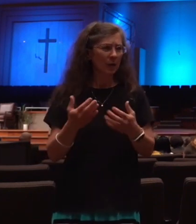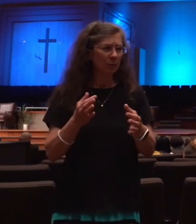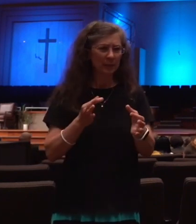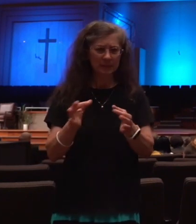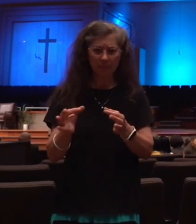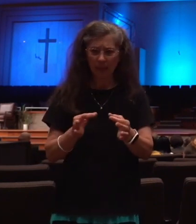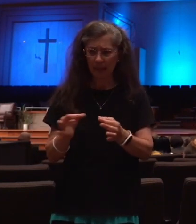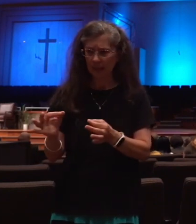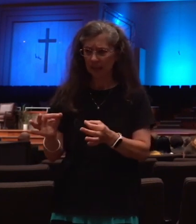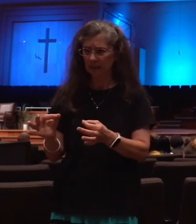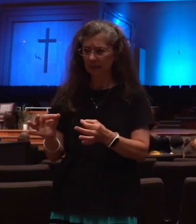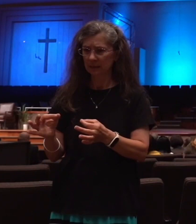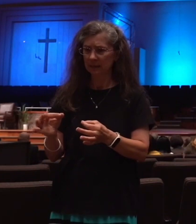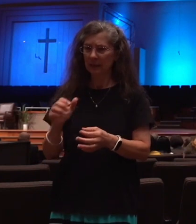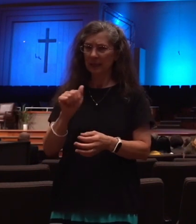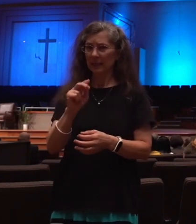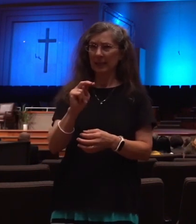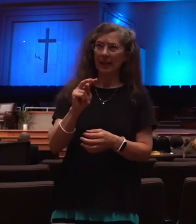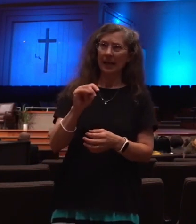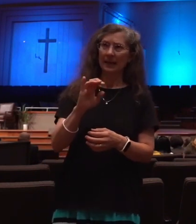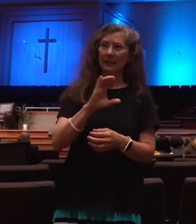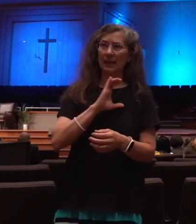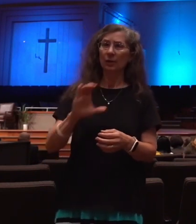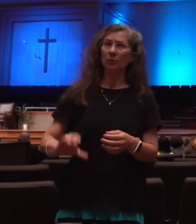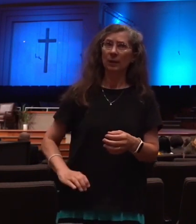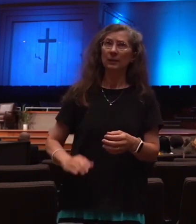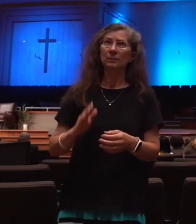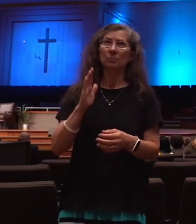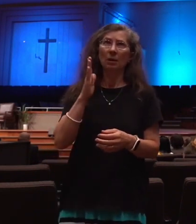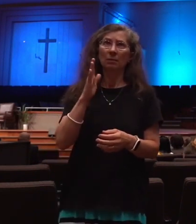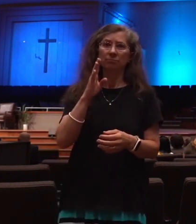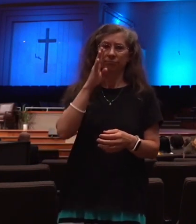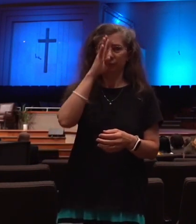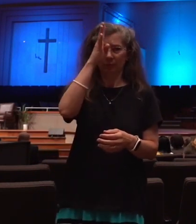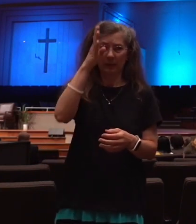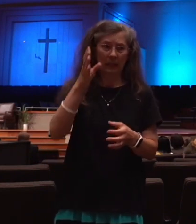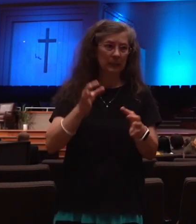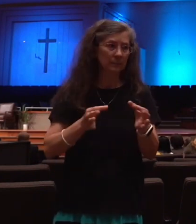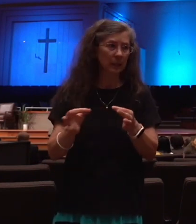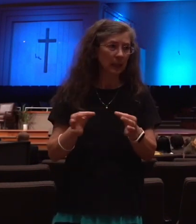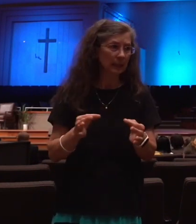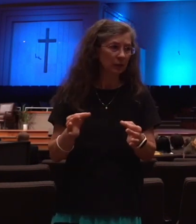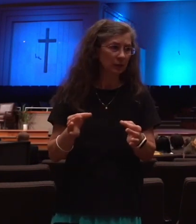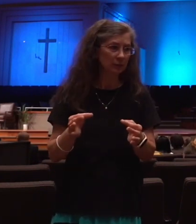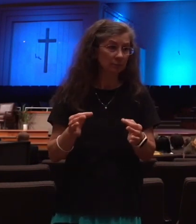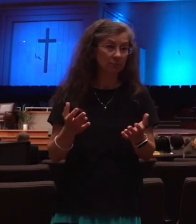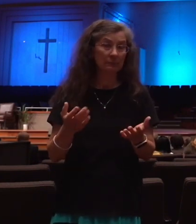And the Antichrist is going to come up with some kind of an explanation. I think it'll be,